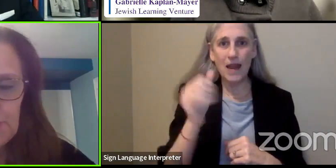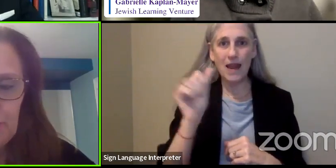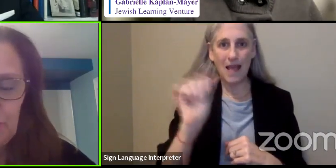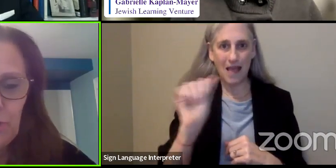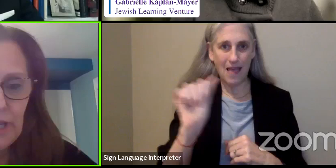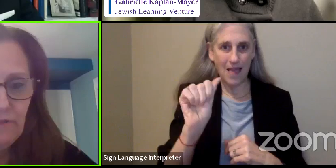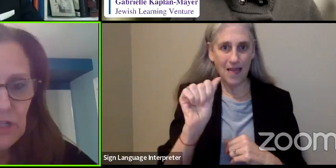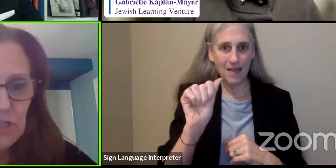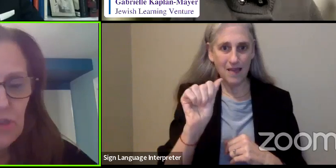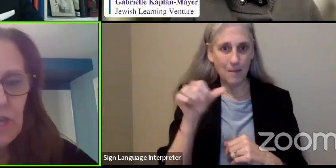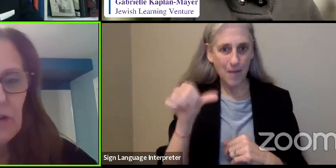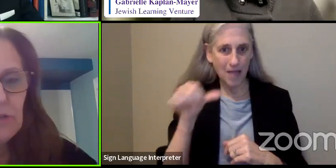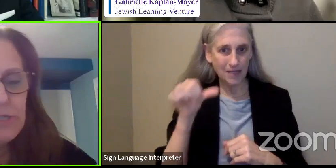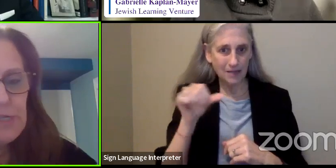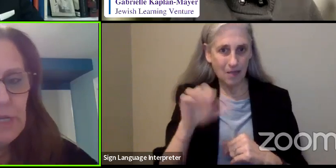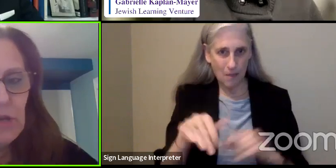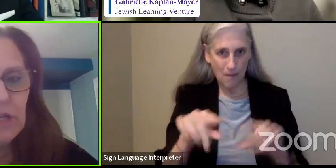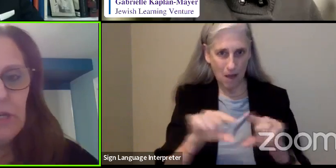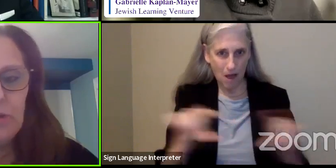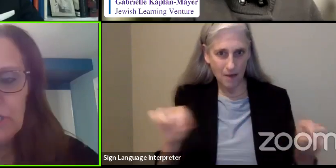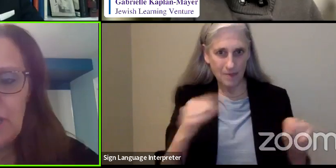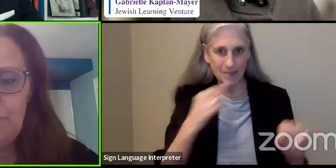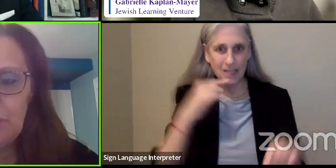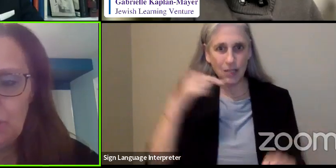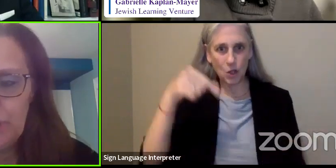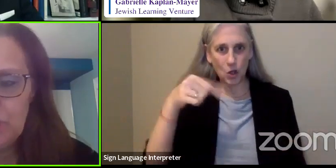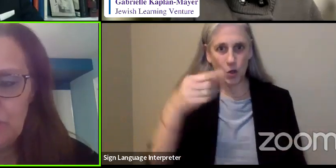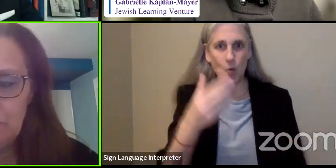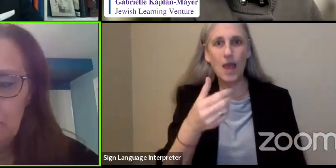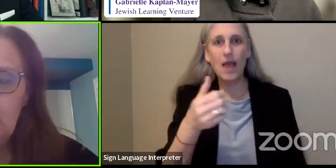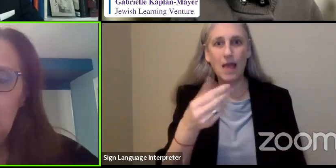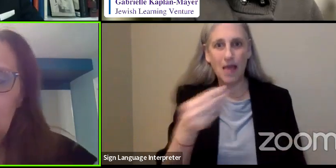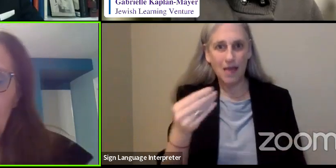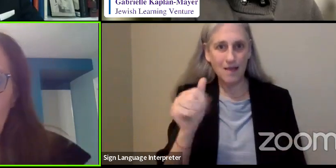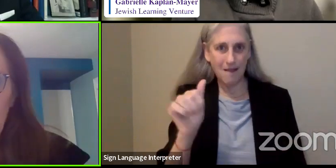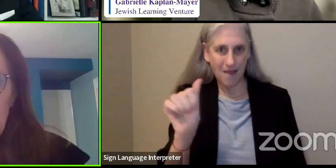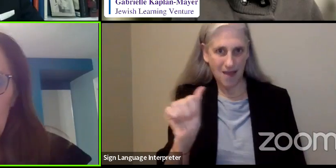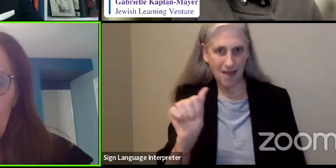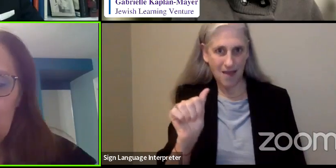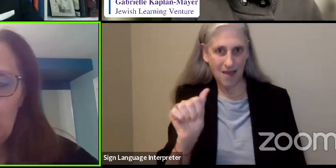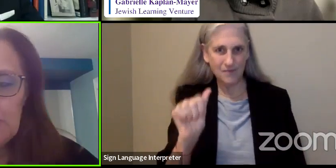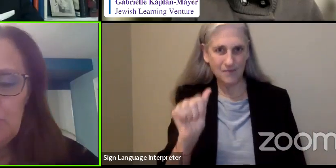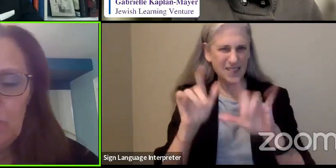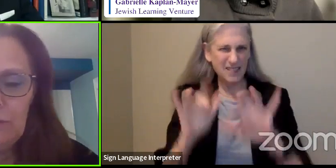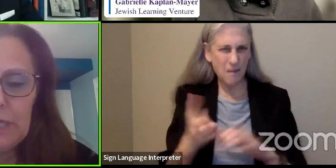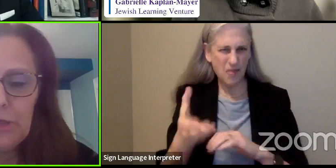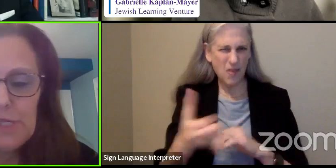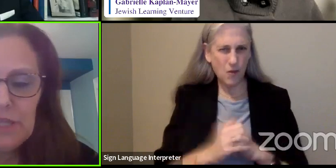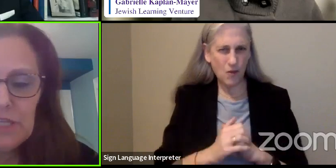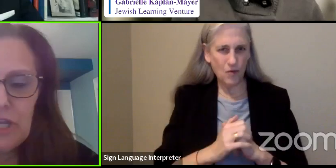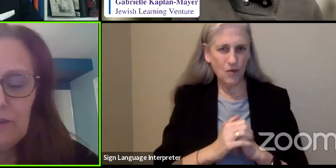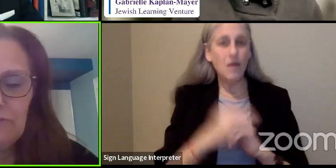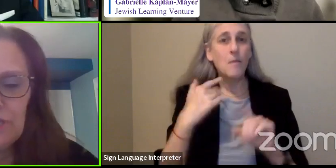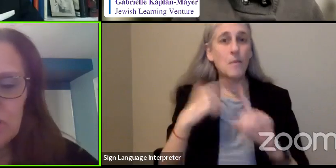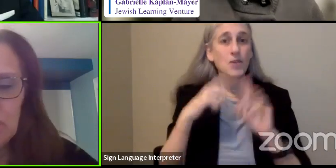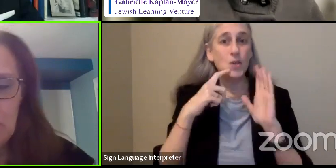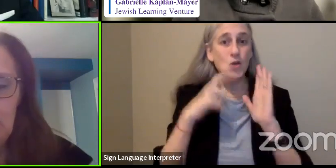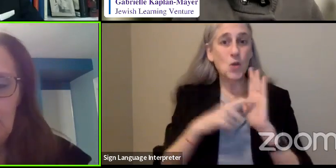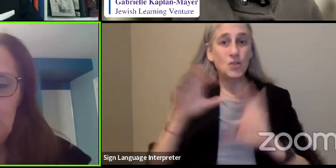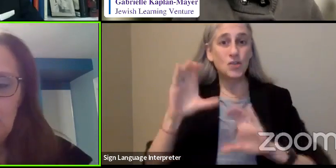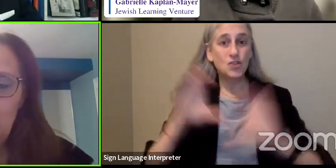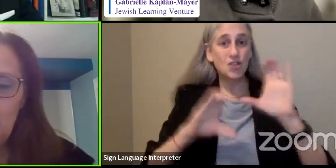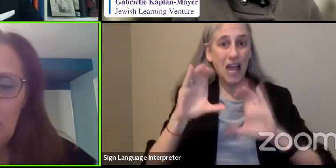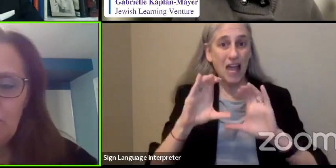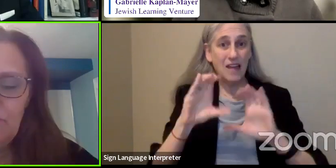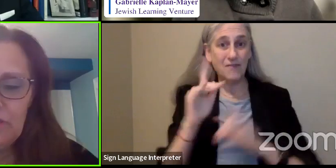screen. You'll see a Q&A feature there. You just hit on it, and you can type in your question. Also, you may have noticed we're going to be closing the chat feature.